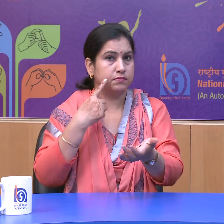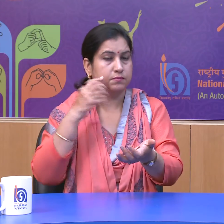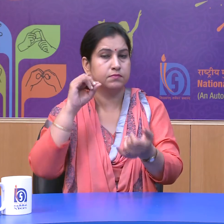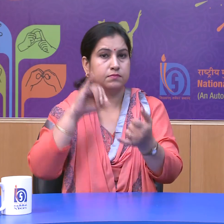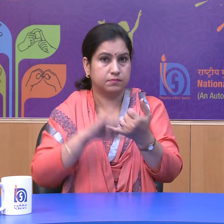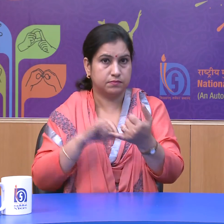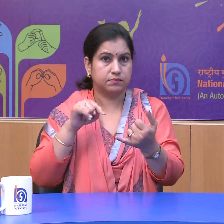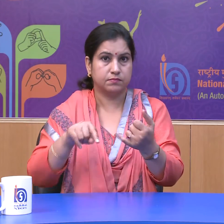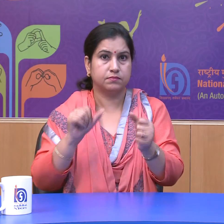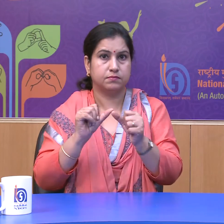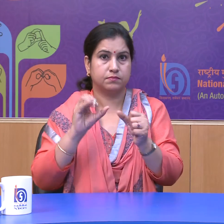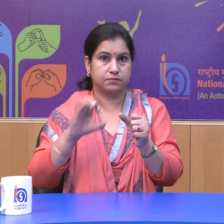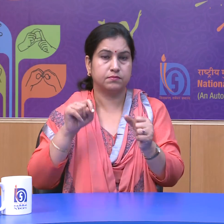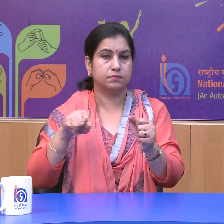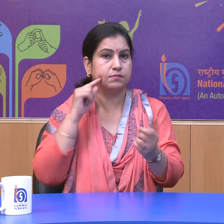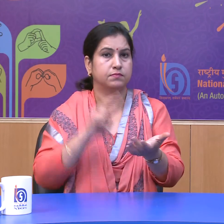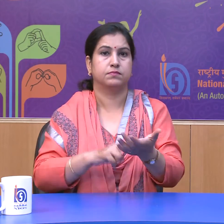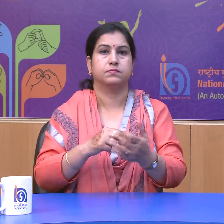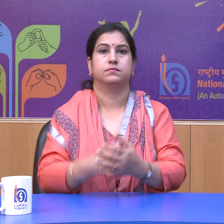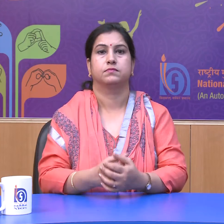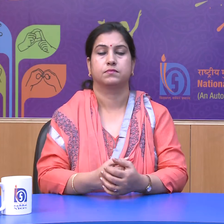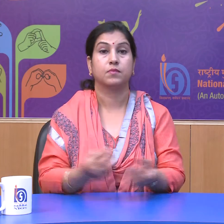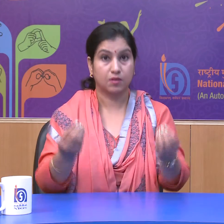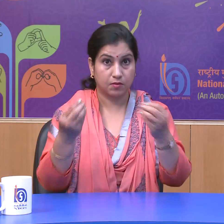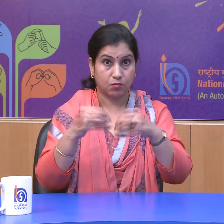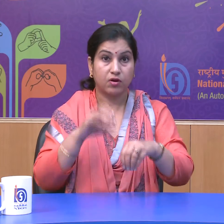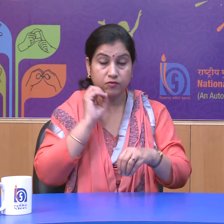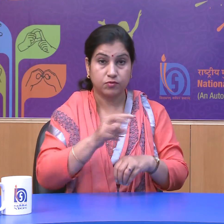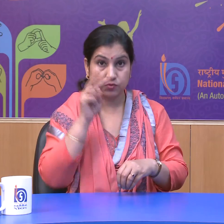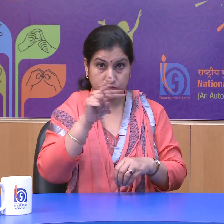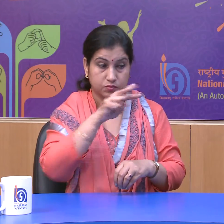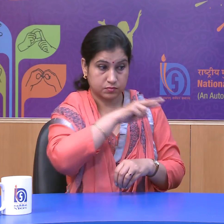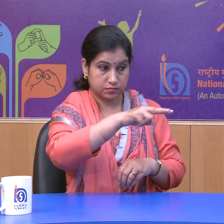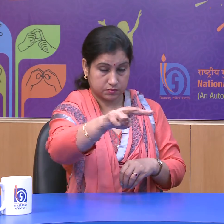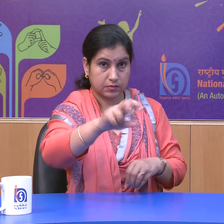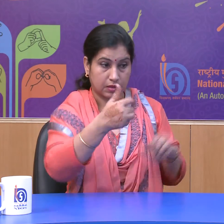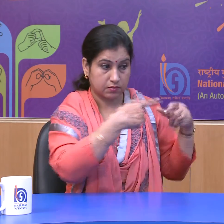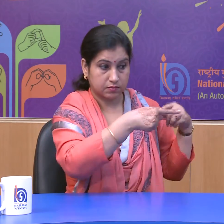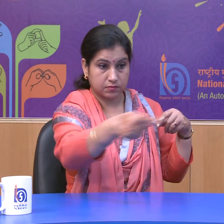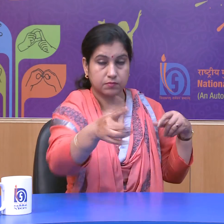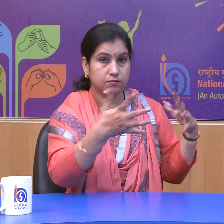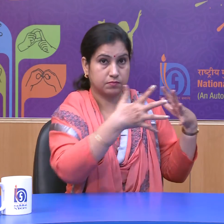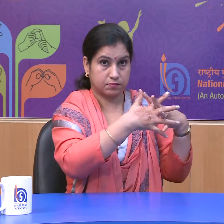you may visit our website www